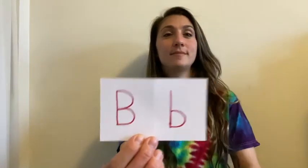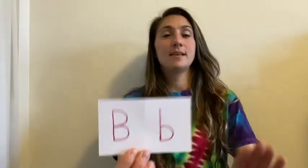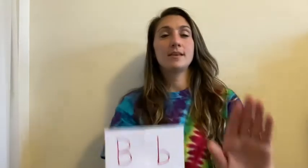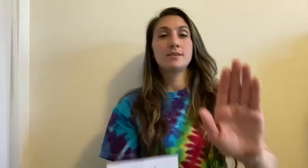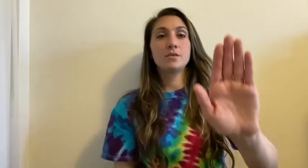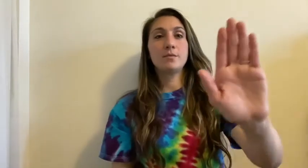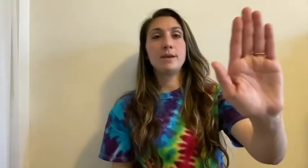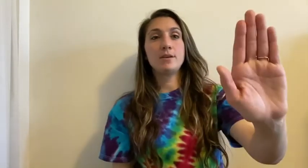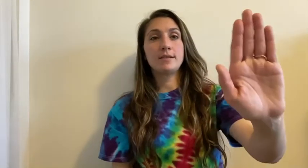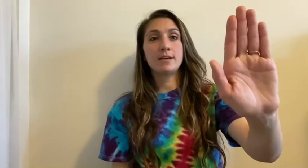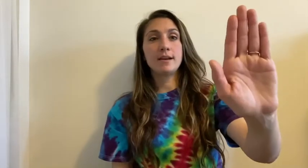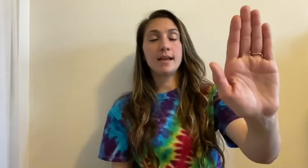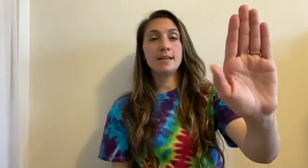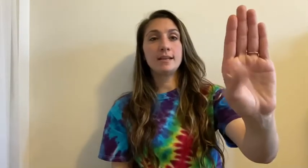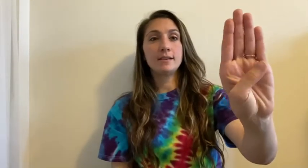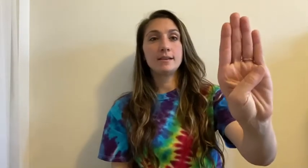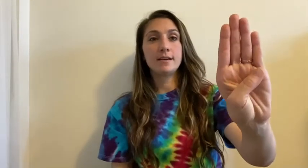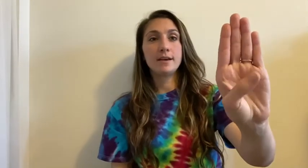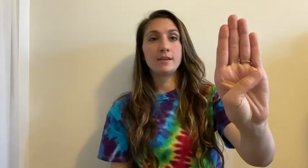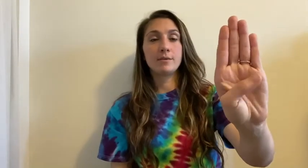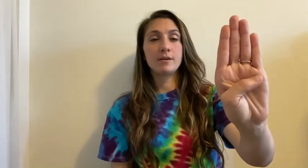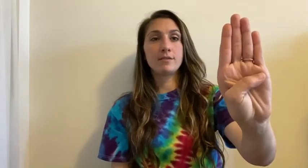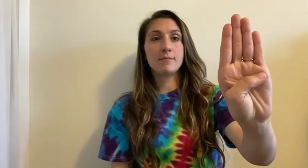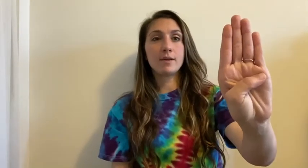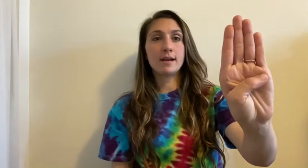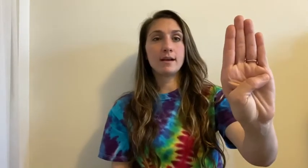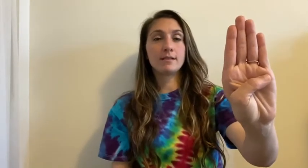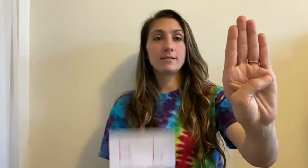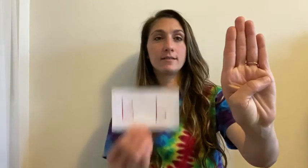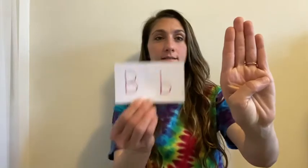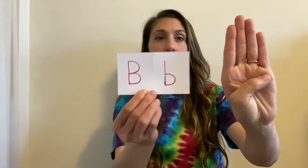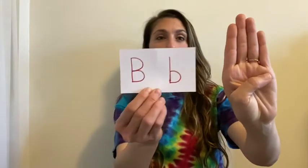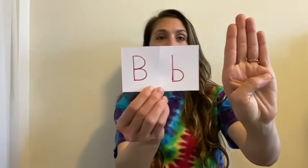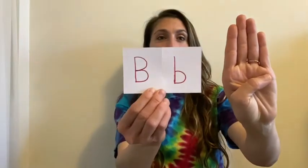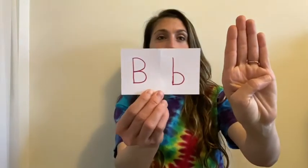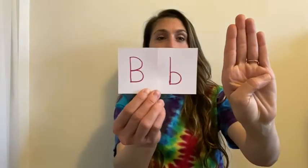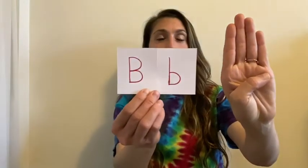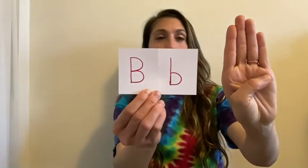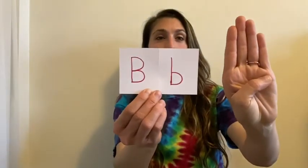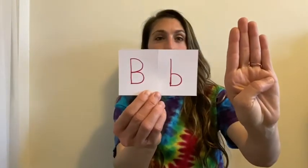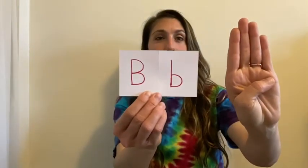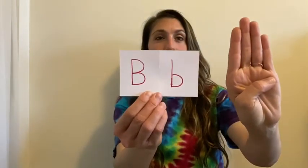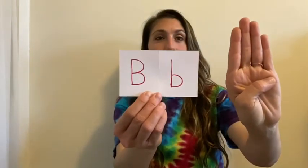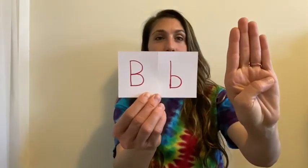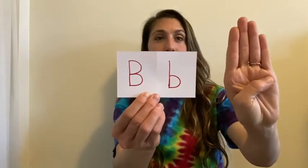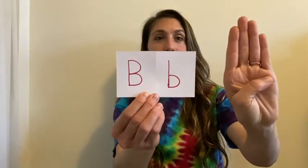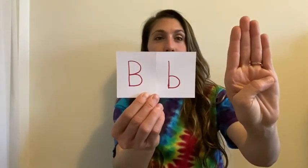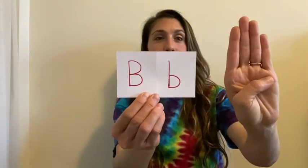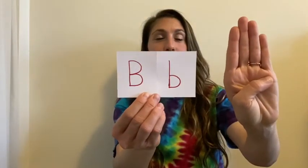So for B, you take your hand and you put your thumb right here. That's how you say the letter B. B.